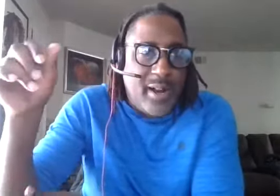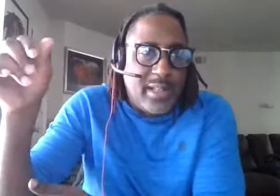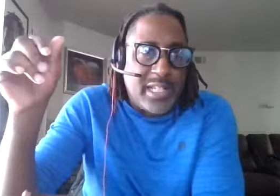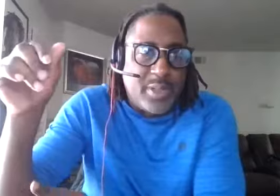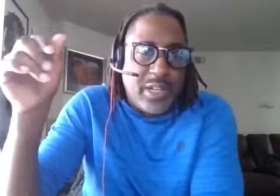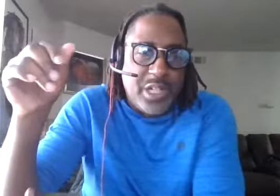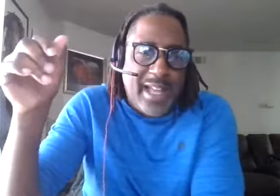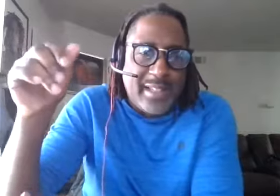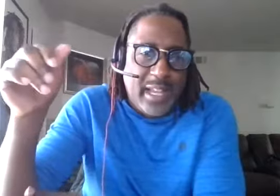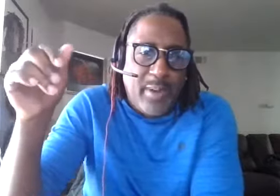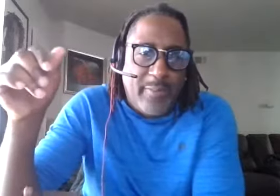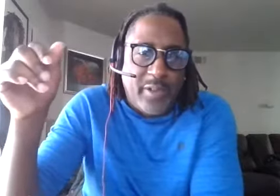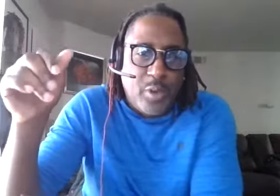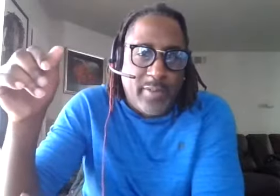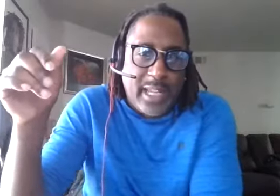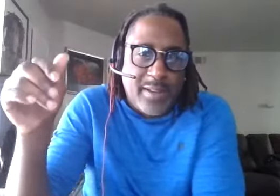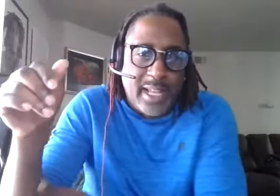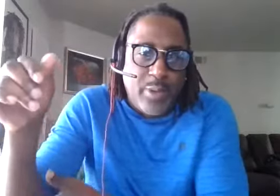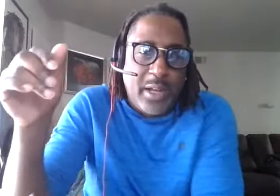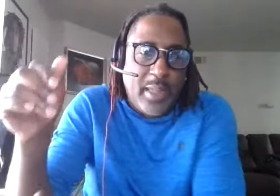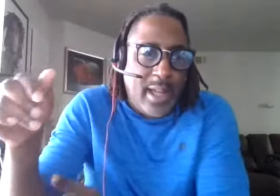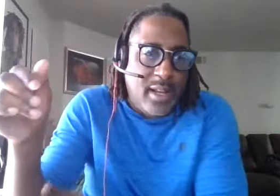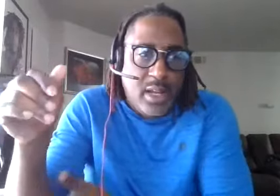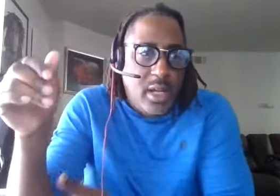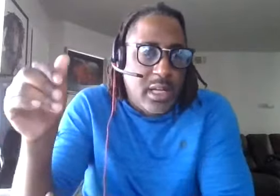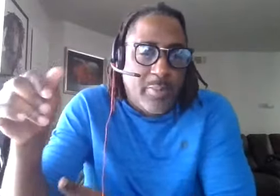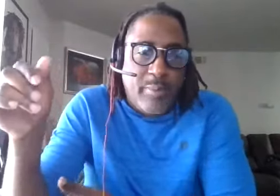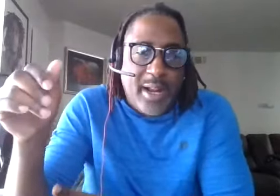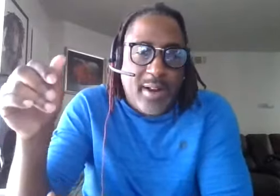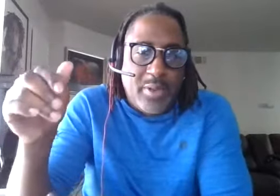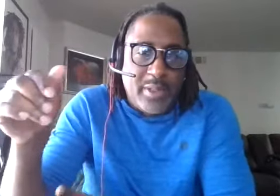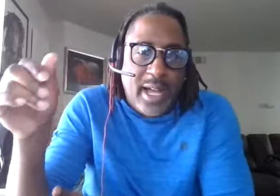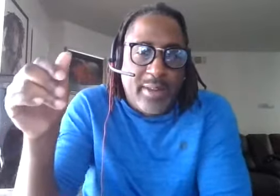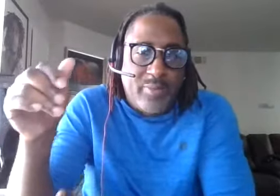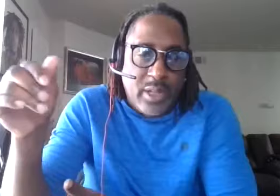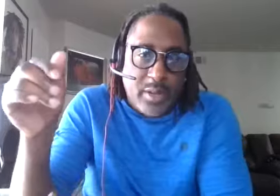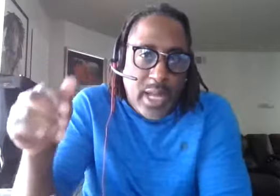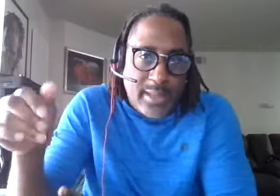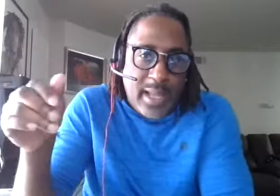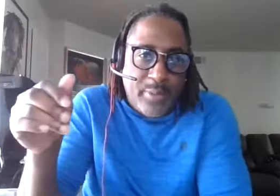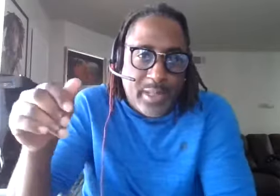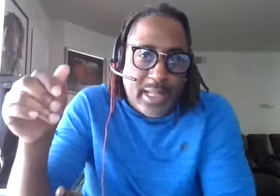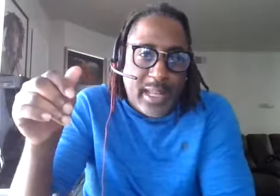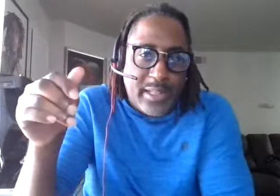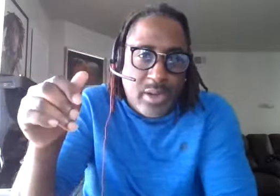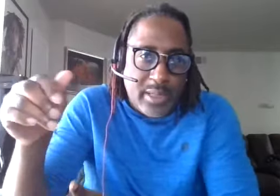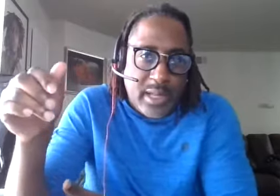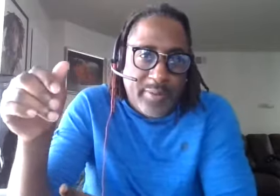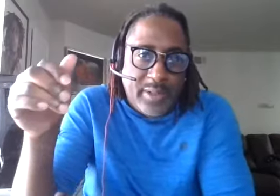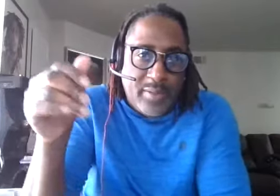parallels between jazz and hip-hop for you over the years like we know that you know premiere used a lot of you know jazz samples and the gangstar stuff and then